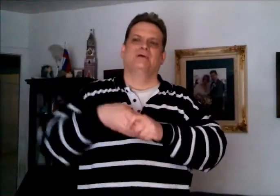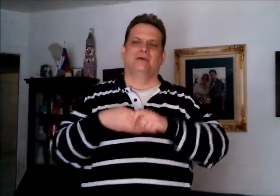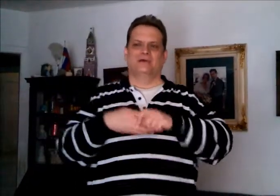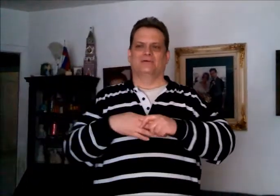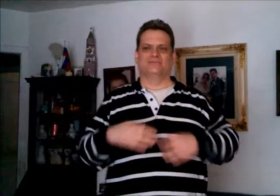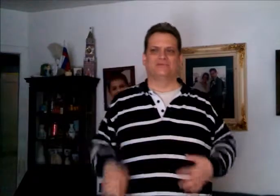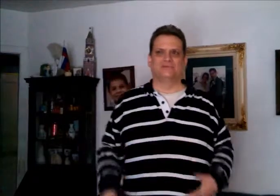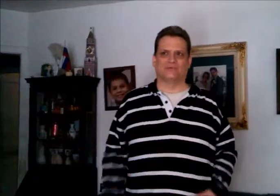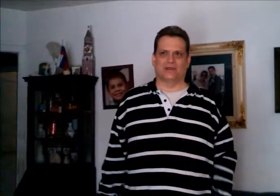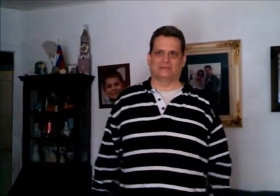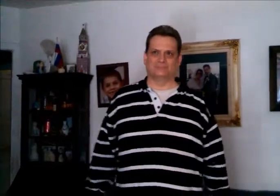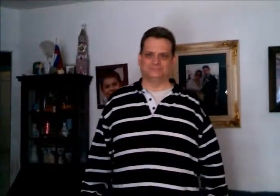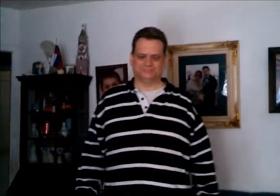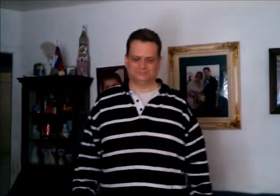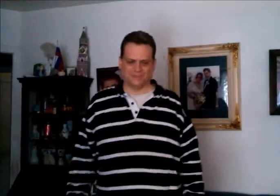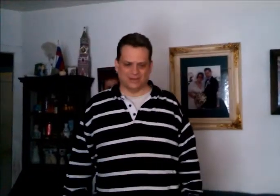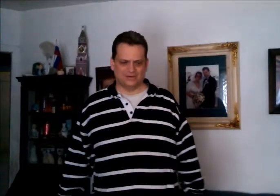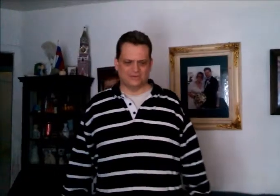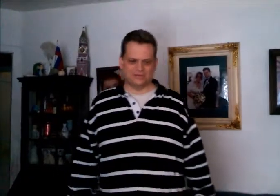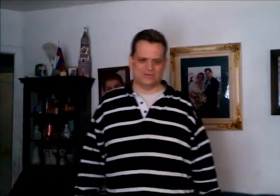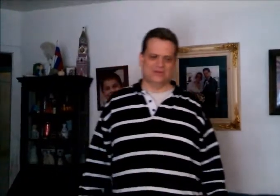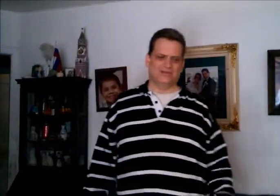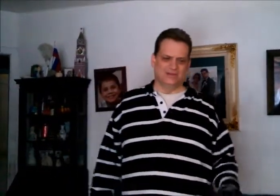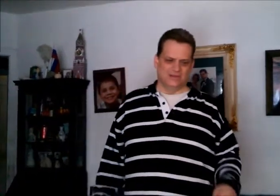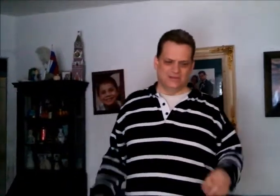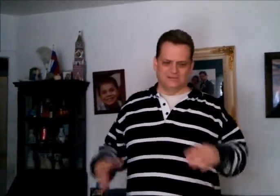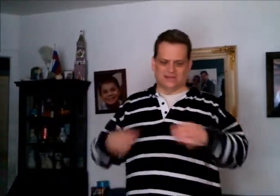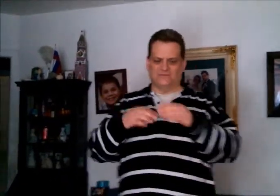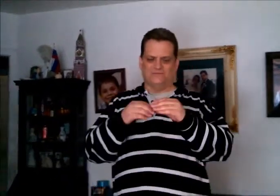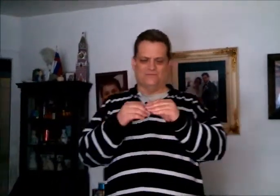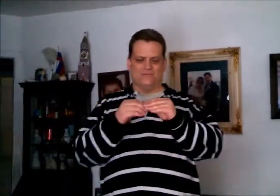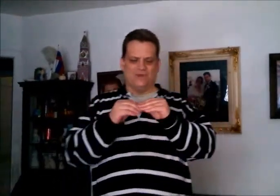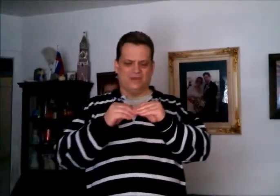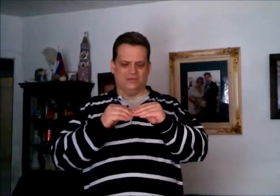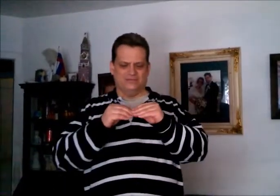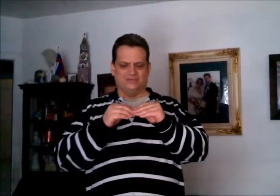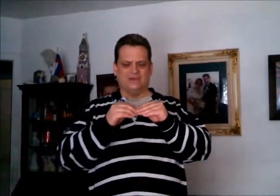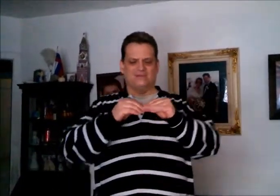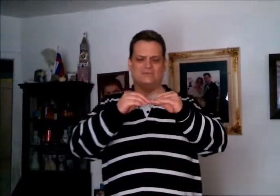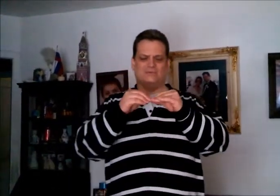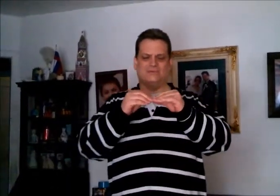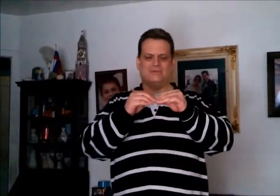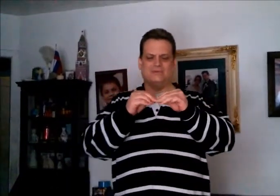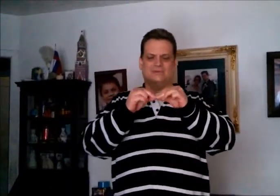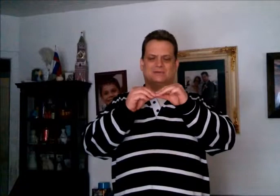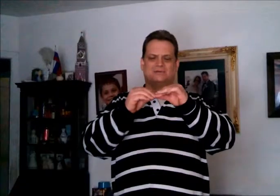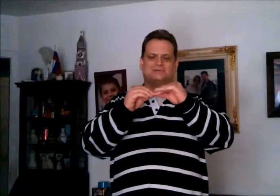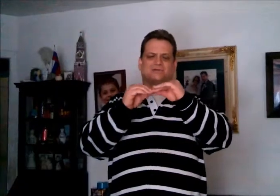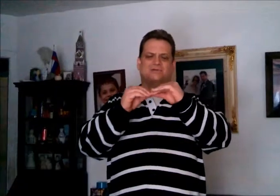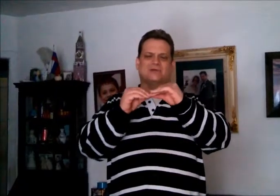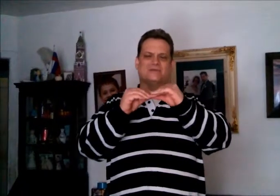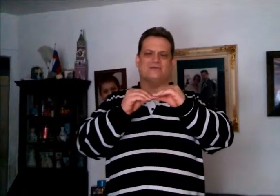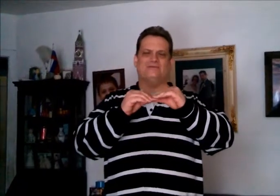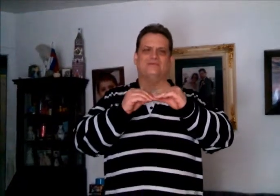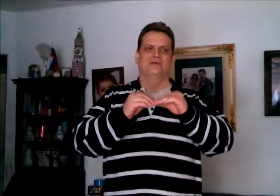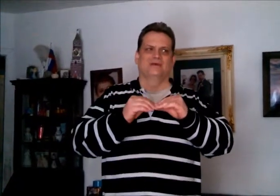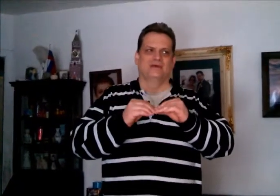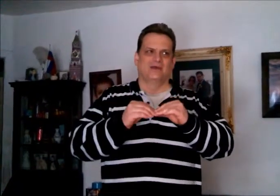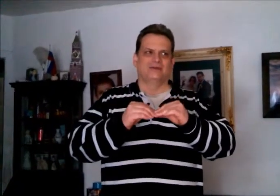Now, have to do bright. Now, here's the sign for bright. Sometimes, start like this, and